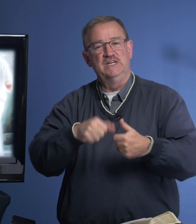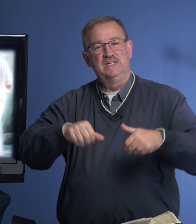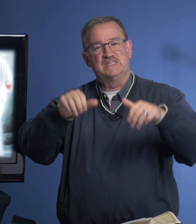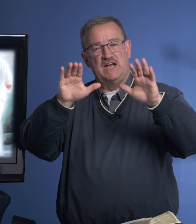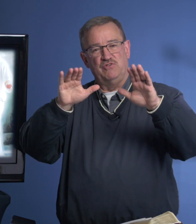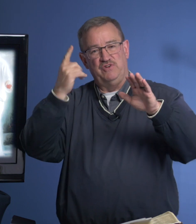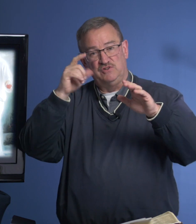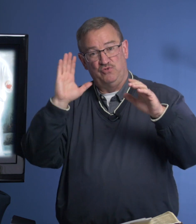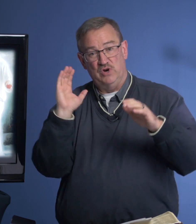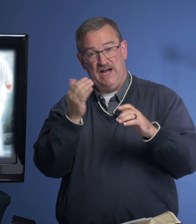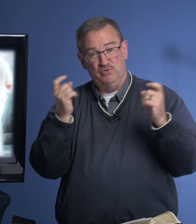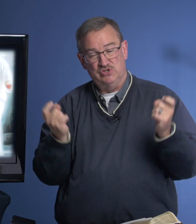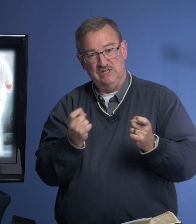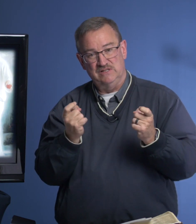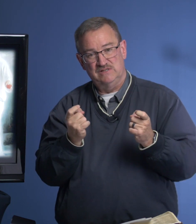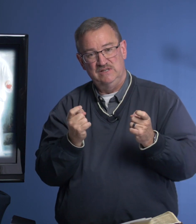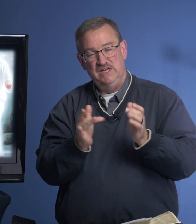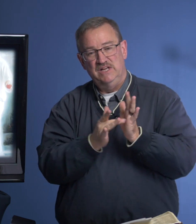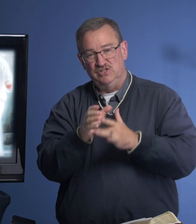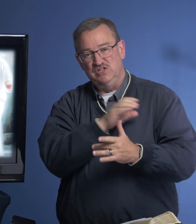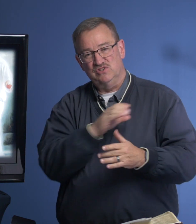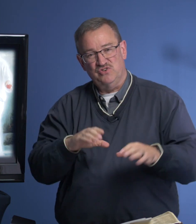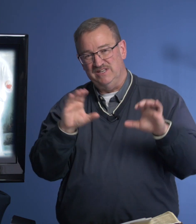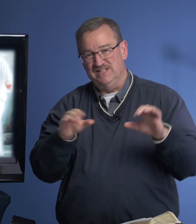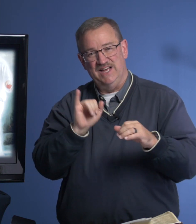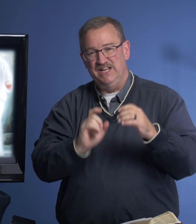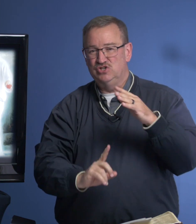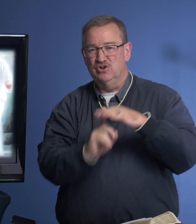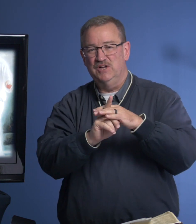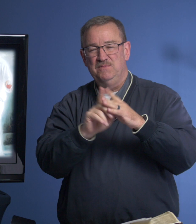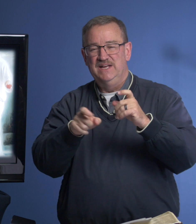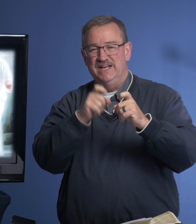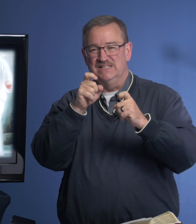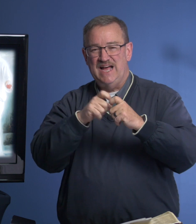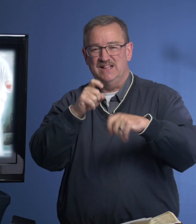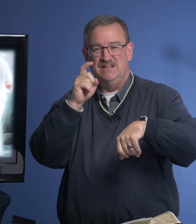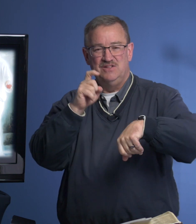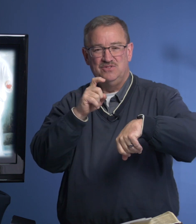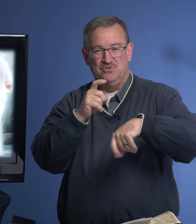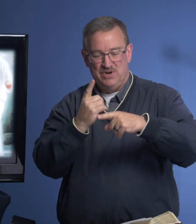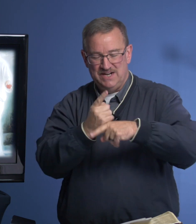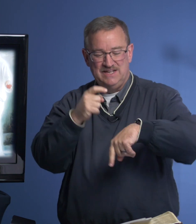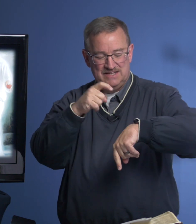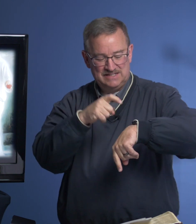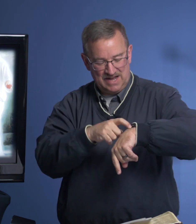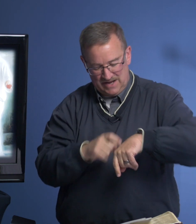sacrifice for our sins. And Jesus Christ did that. He showed up exactly the right time.